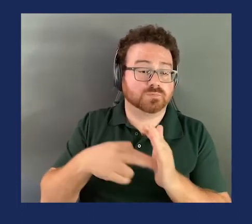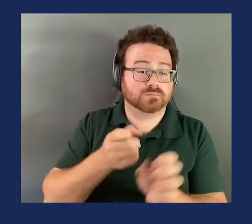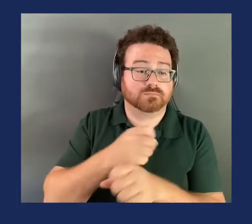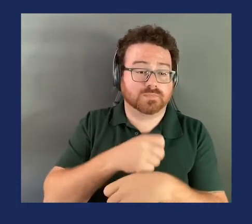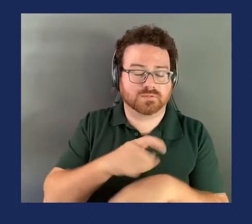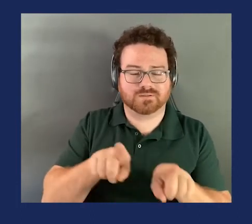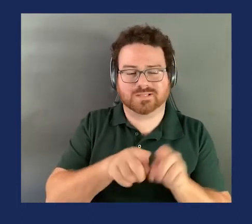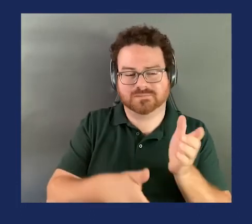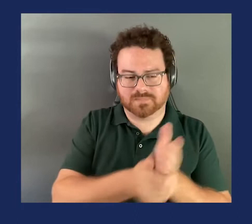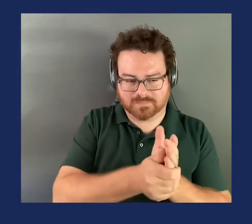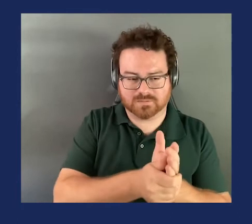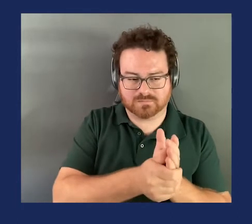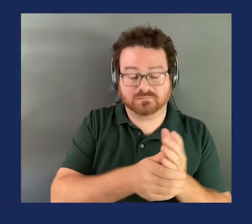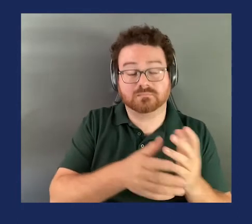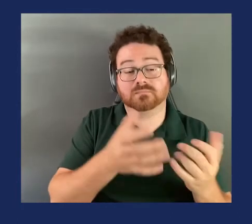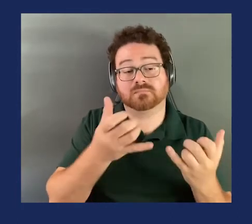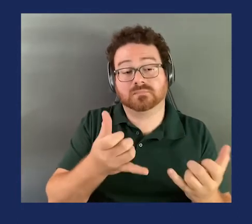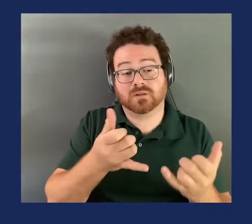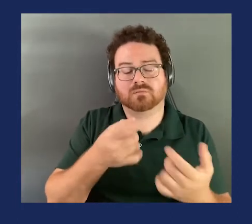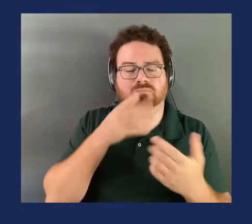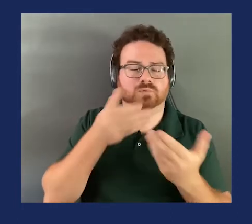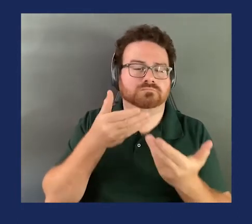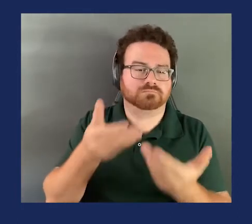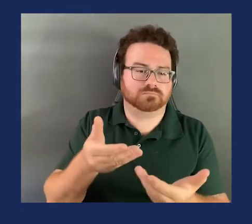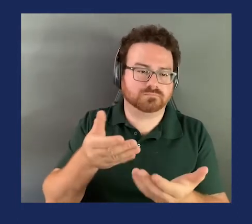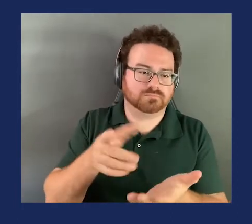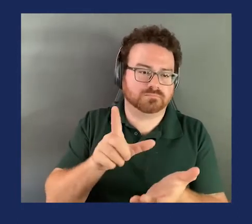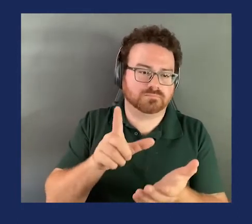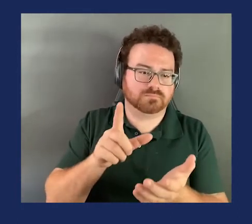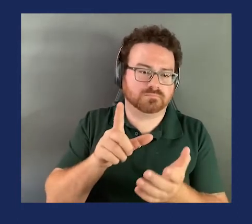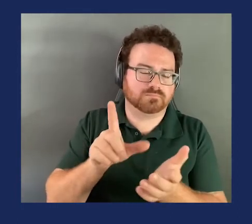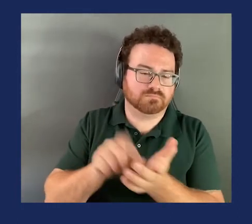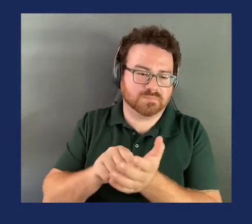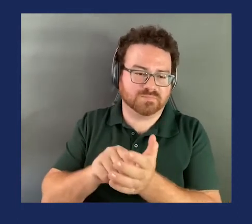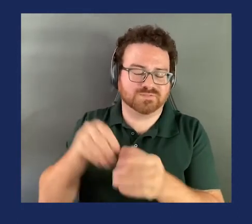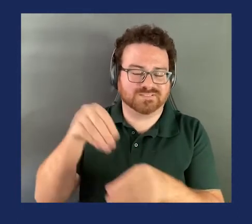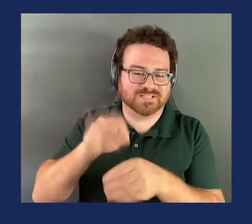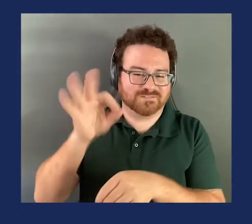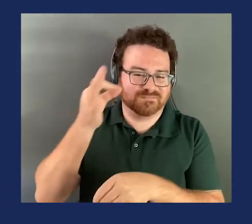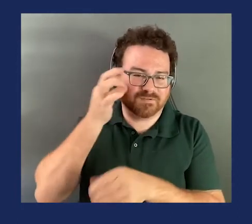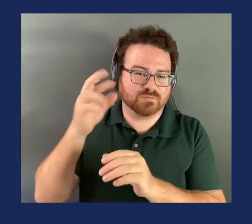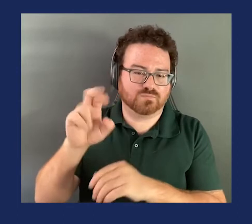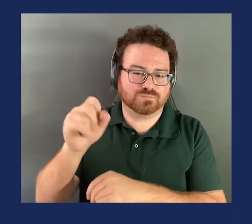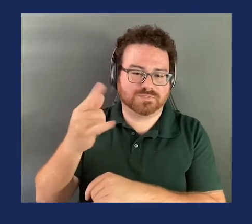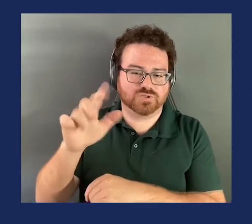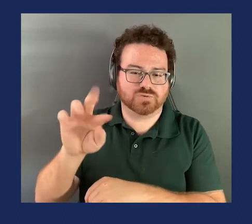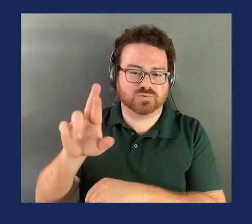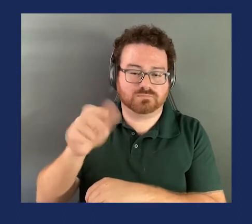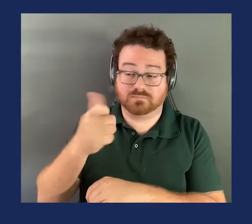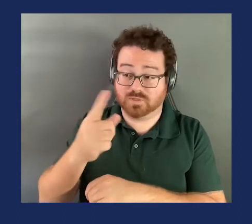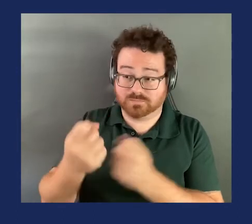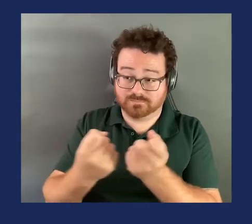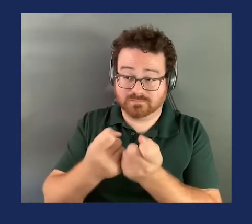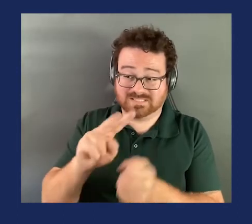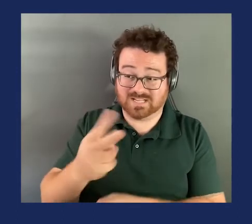as amended and to direct publication the same in the Federal Register. Is there a second? Second. We